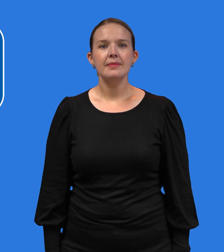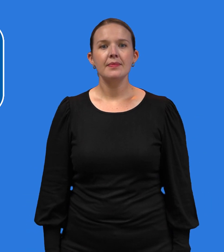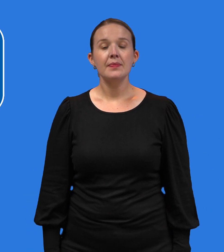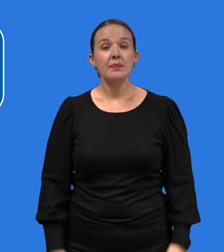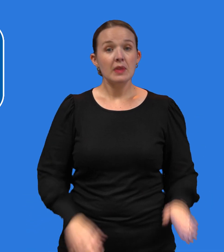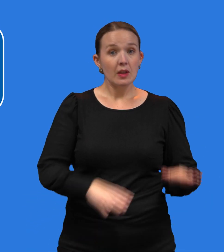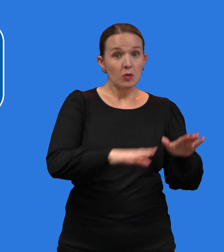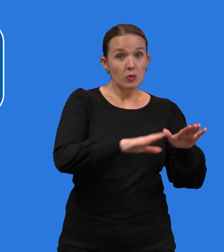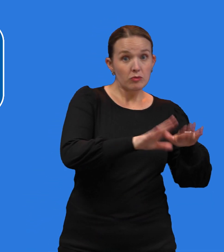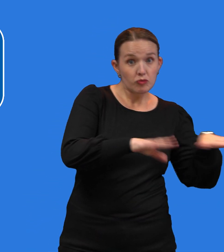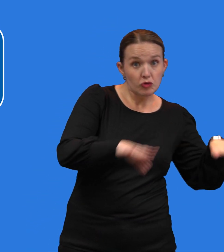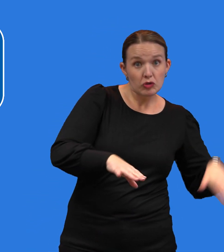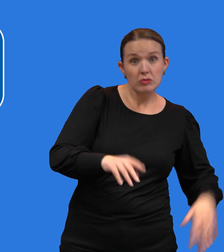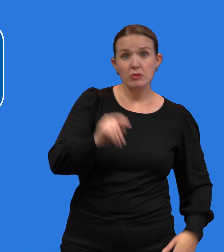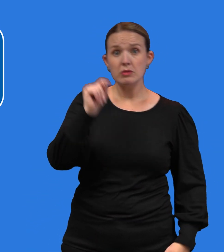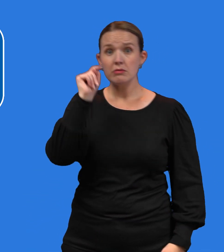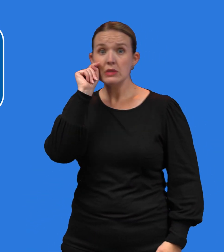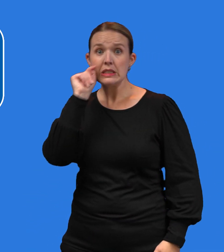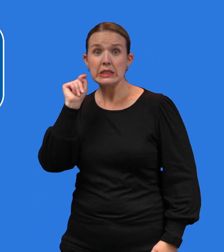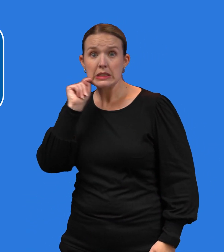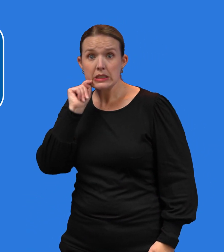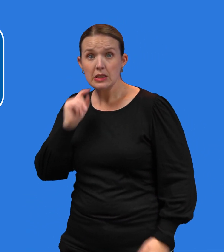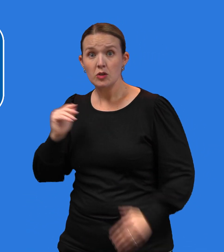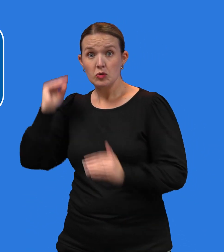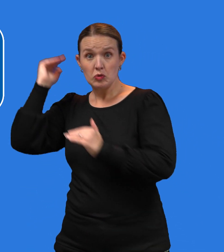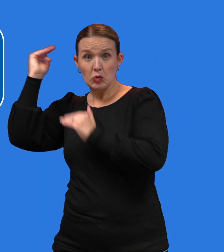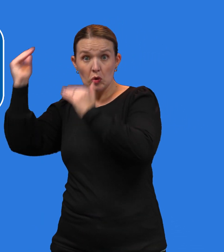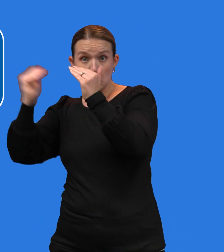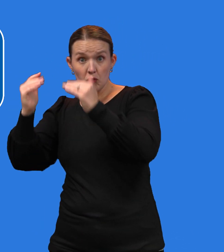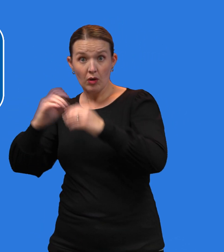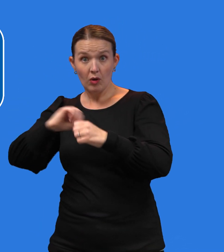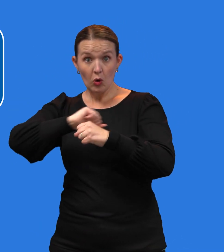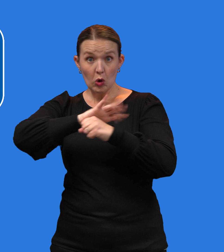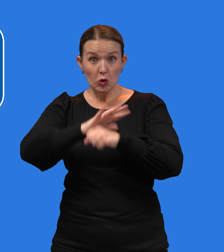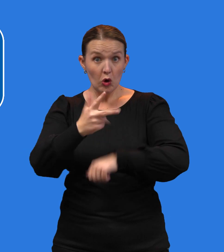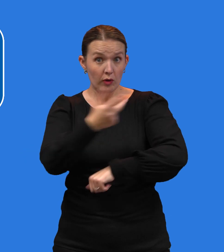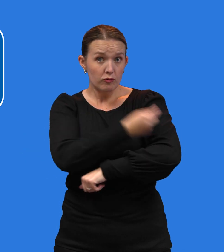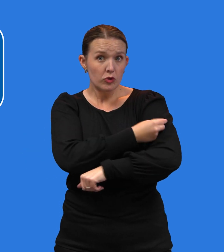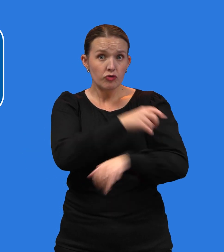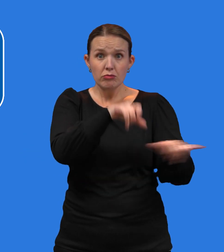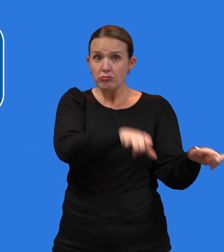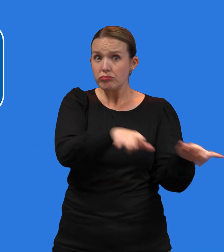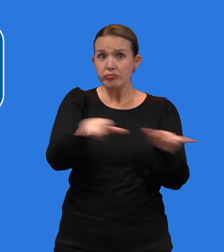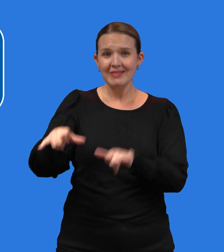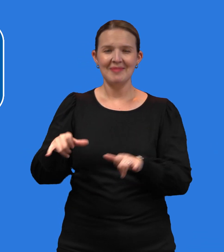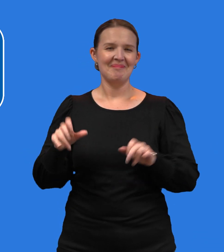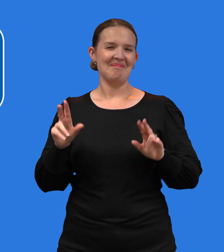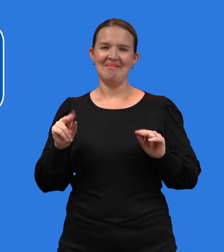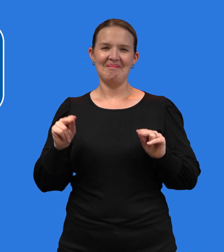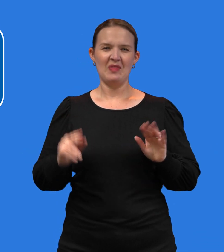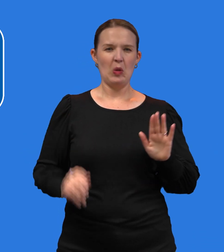Children get a smaller dose of COVID-19 vaccine than teens or adults.